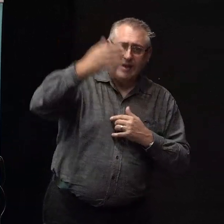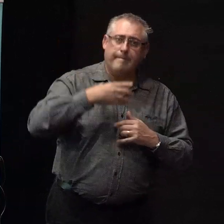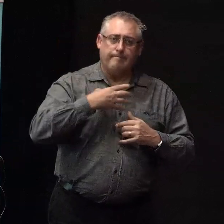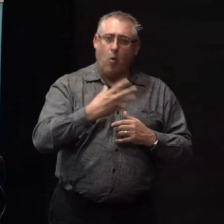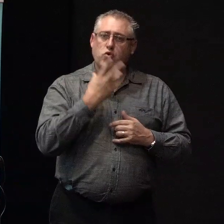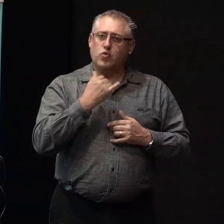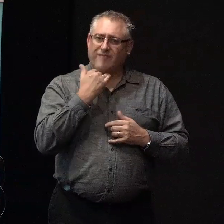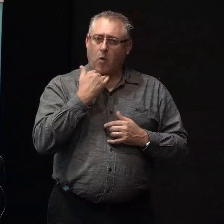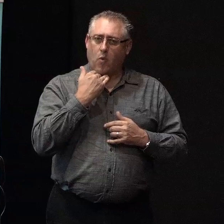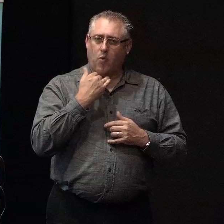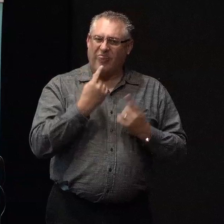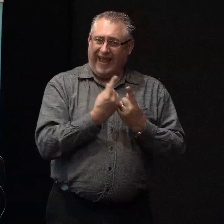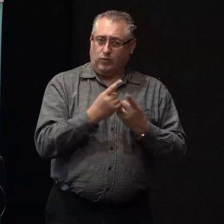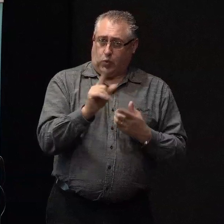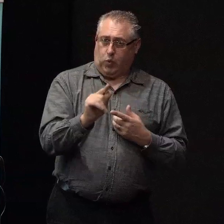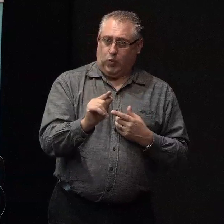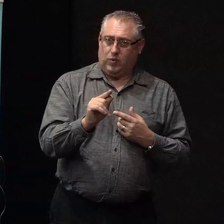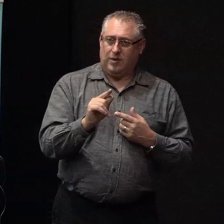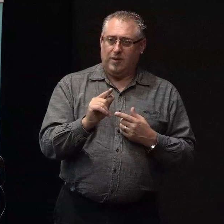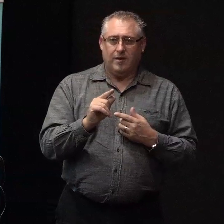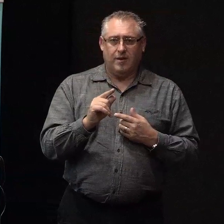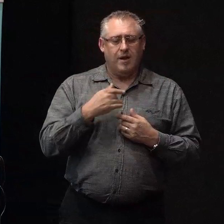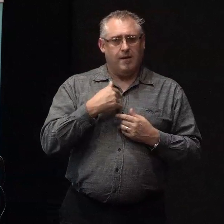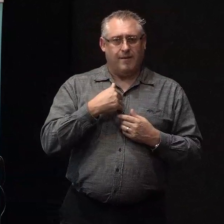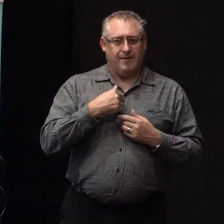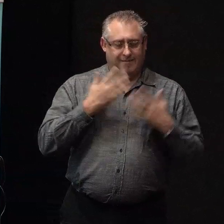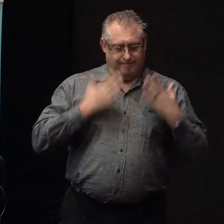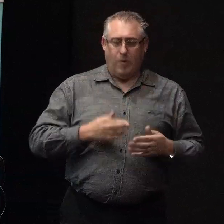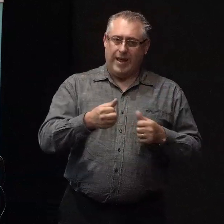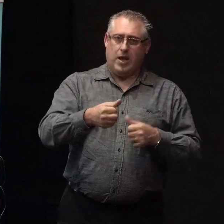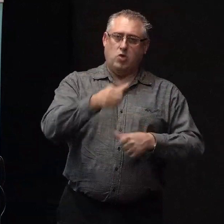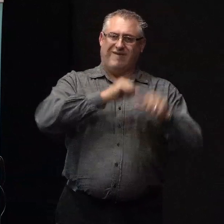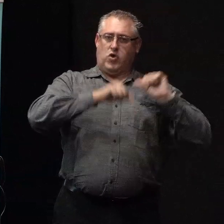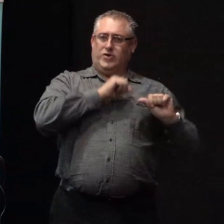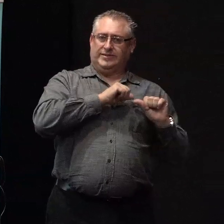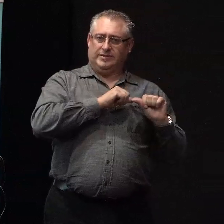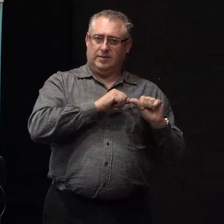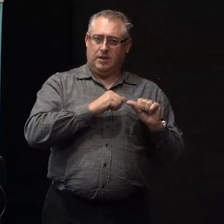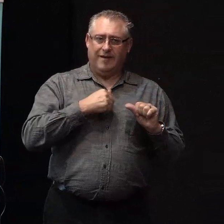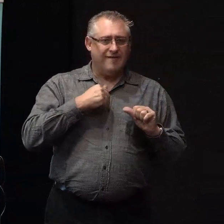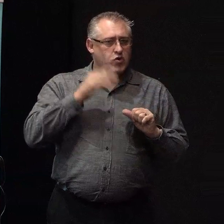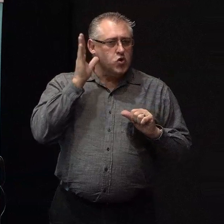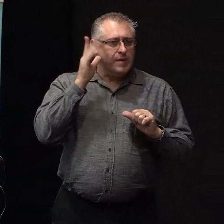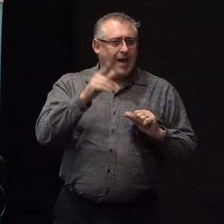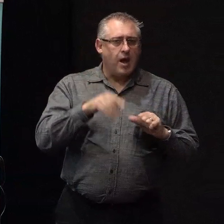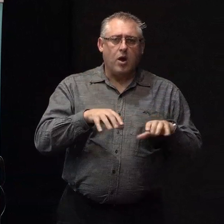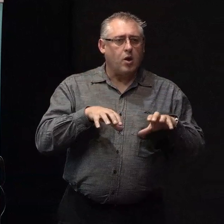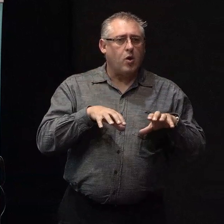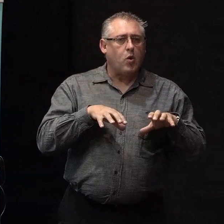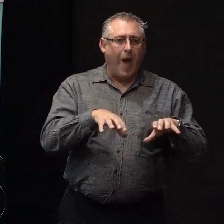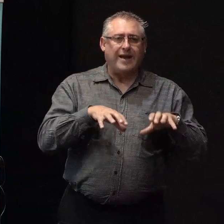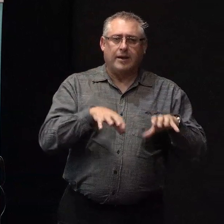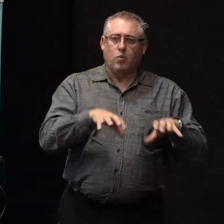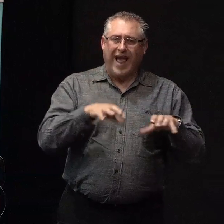do. So we actually have almost the reverse thing going on. So if you, we hear about quake brain. Have you heard that expression, earthquake brain?